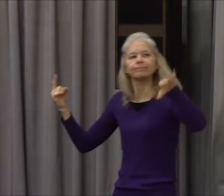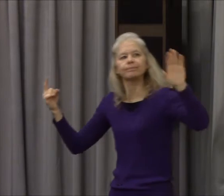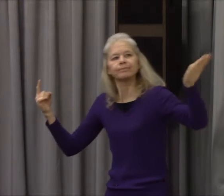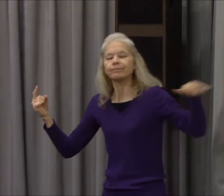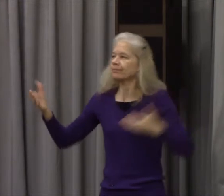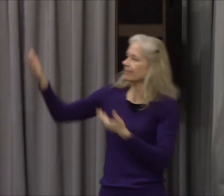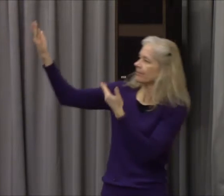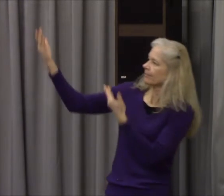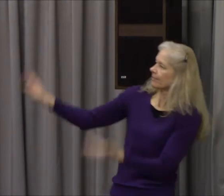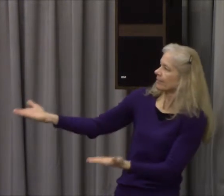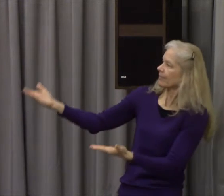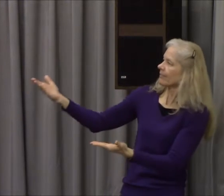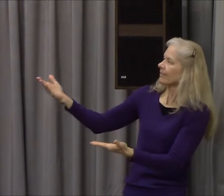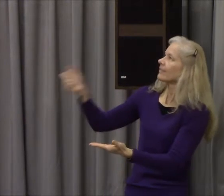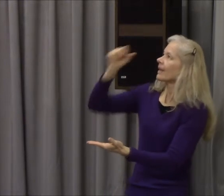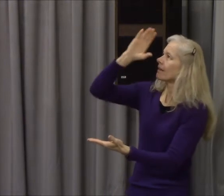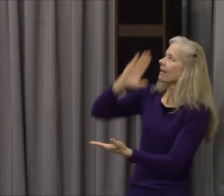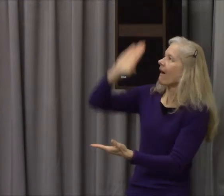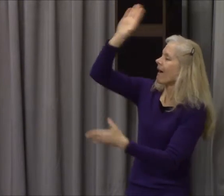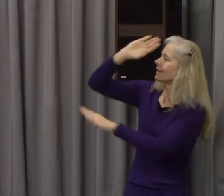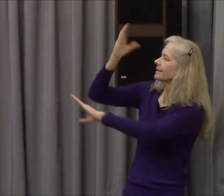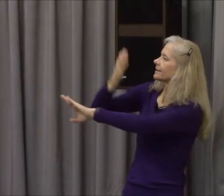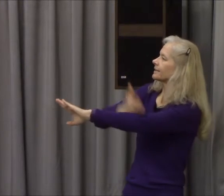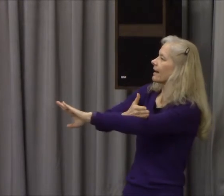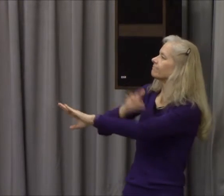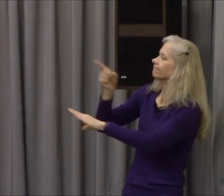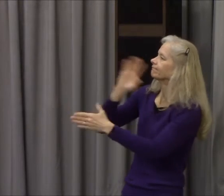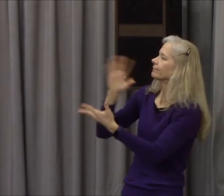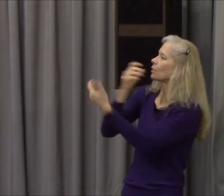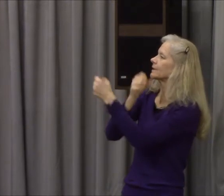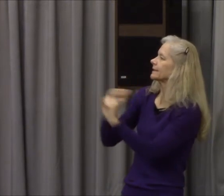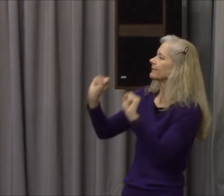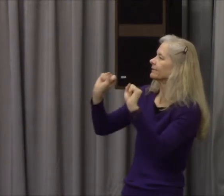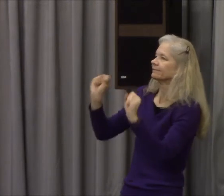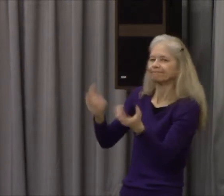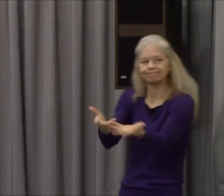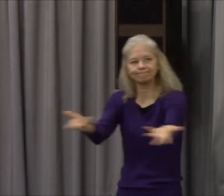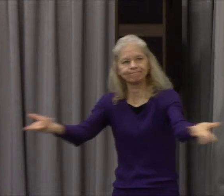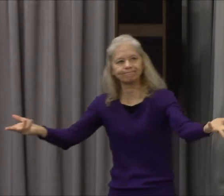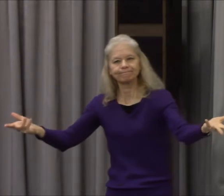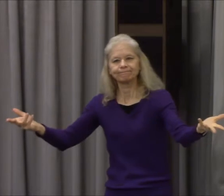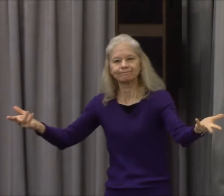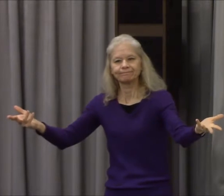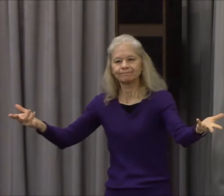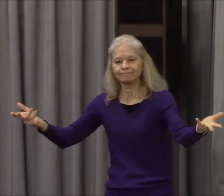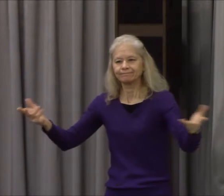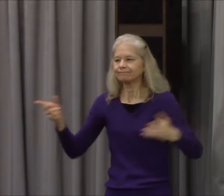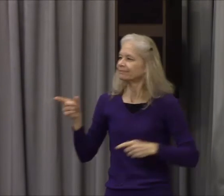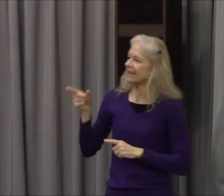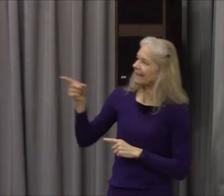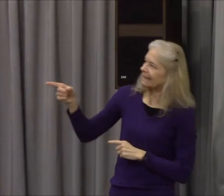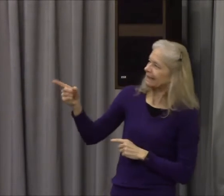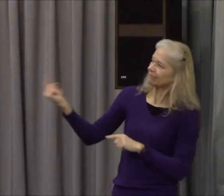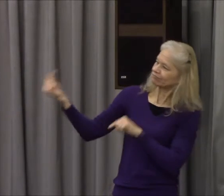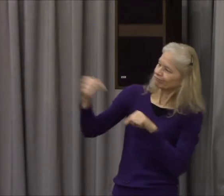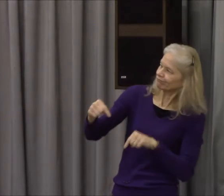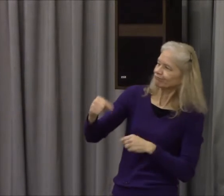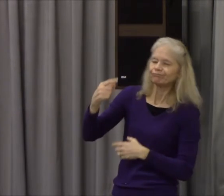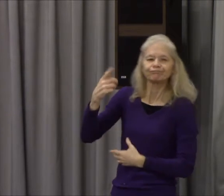and he came to earth and died on the cross for our sins the Bible says Romans 5 6 for when we